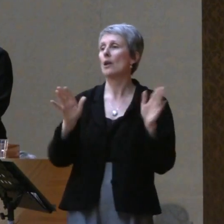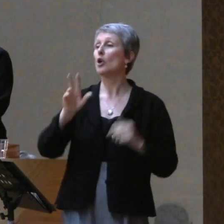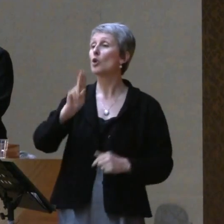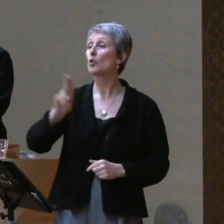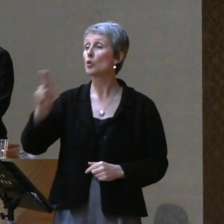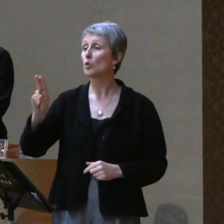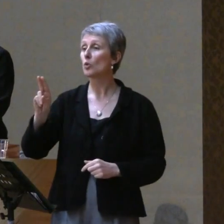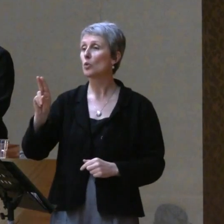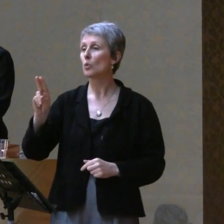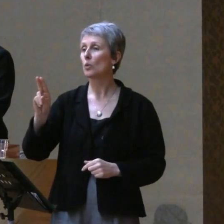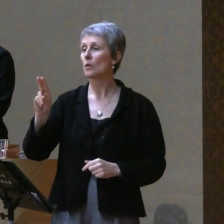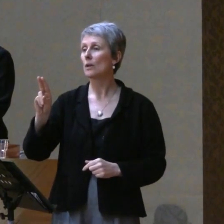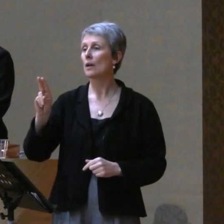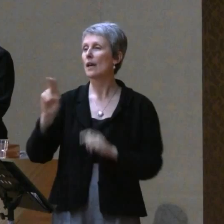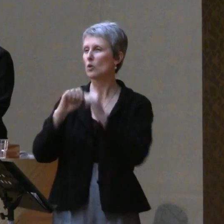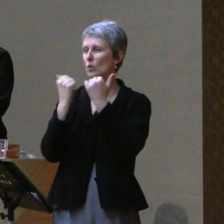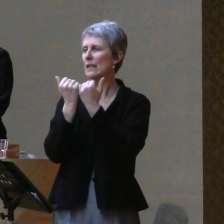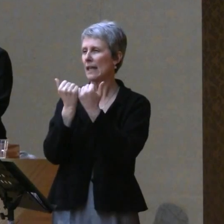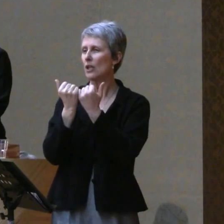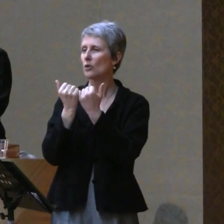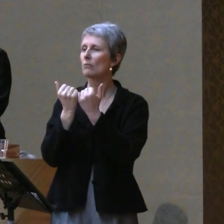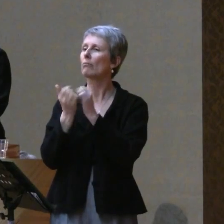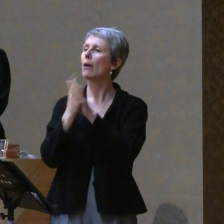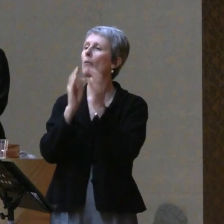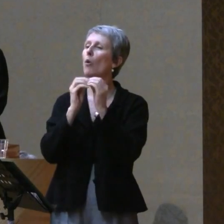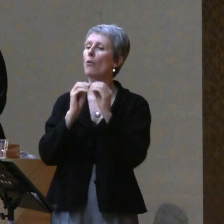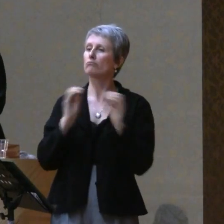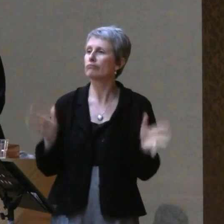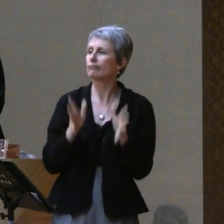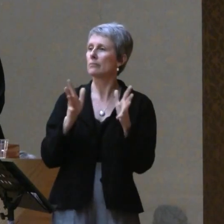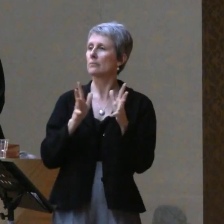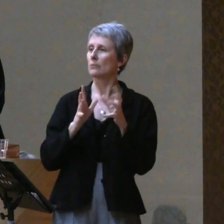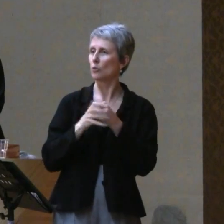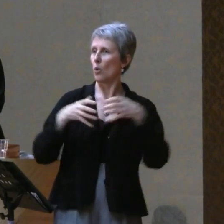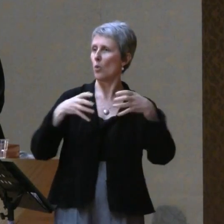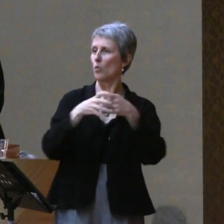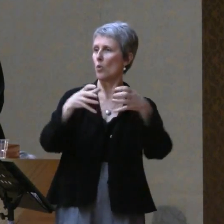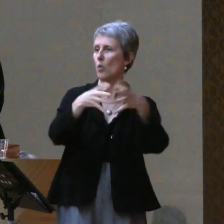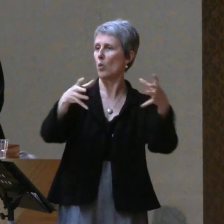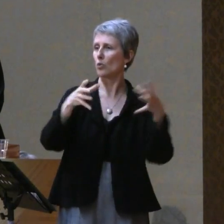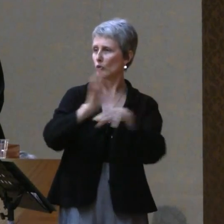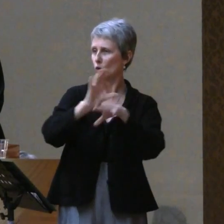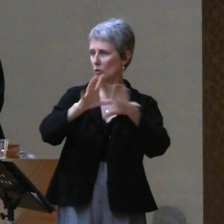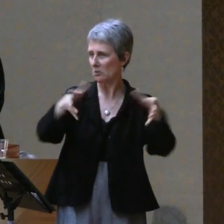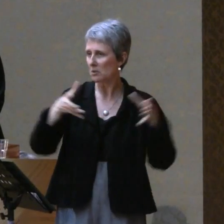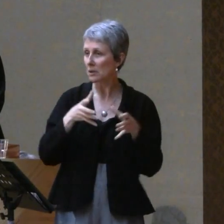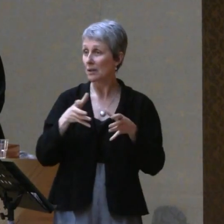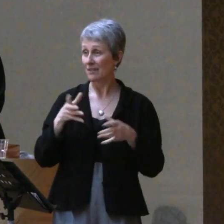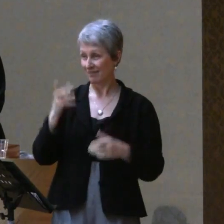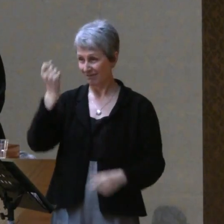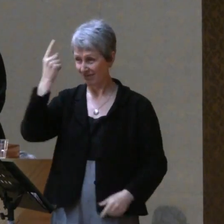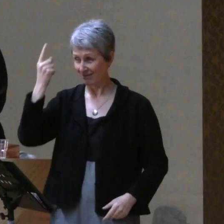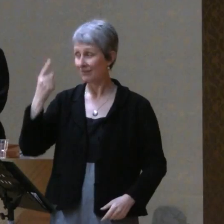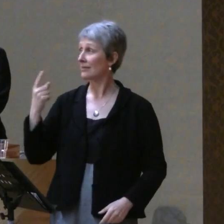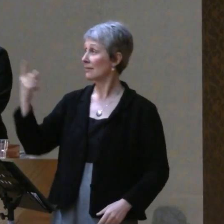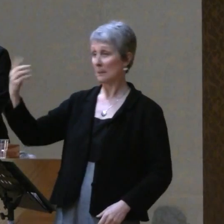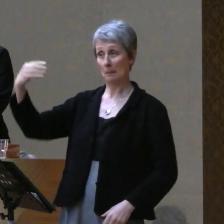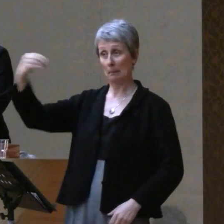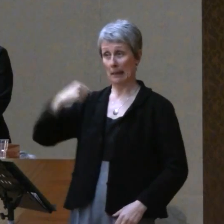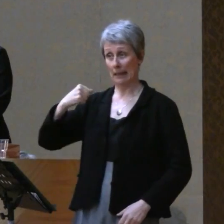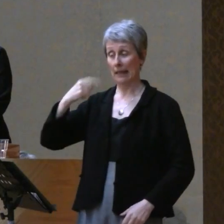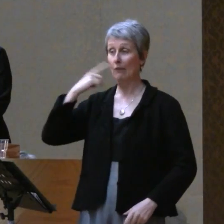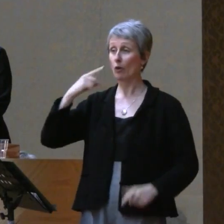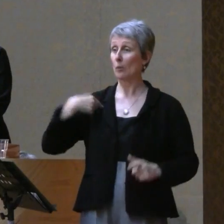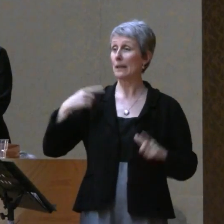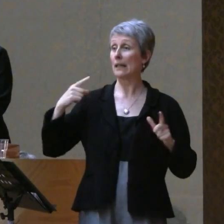Universal Dissociation as a growth strategist. Get this, I am paid to evangelize,